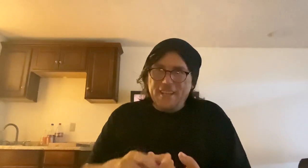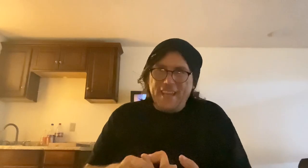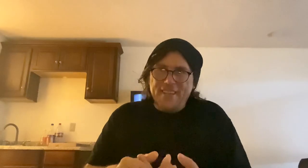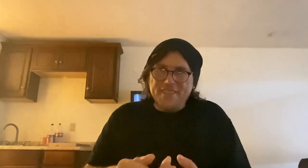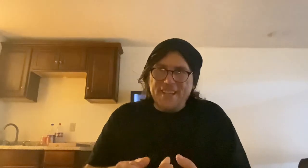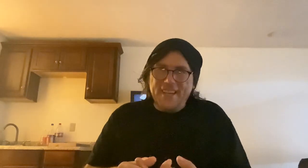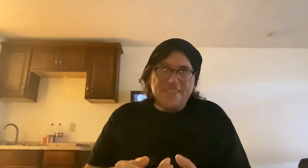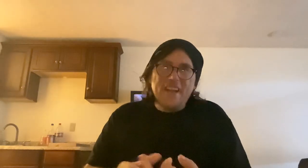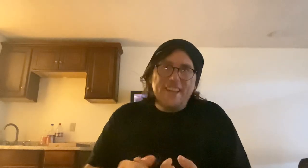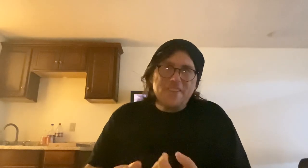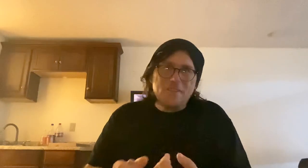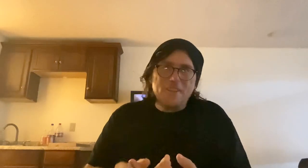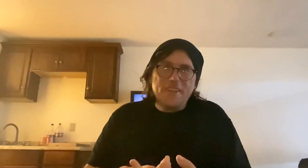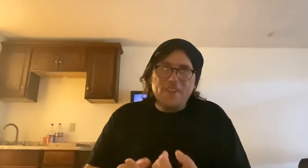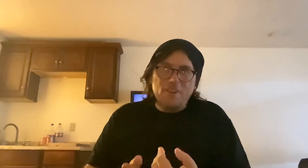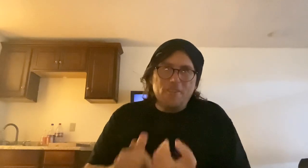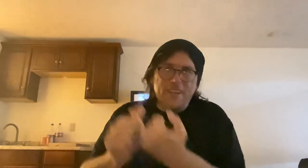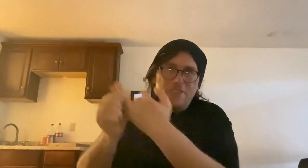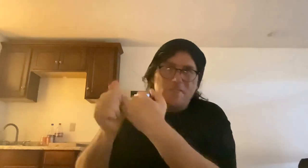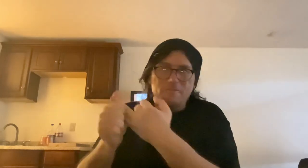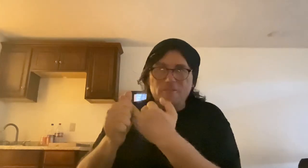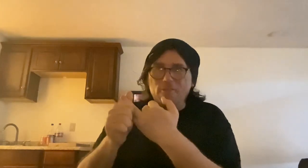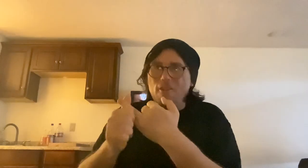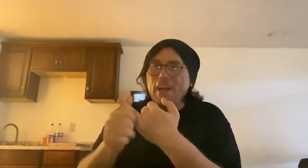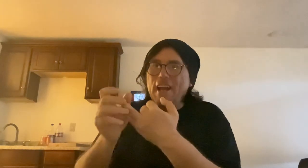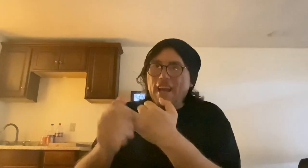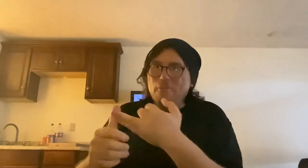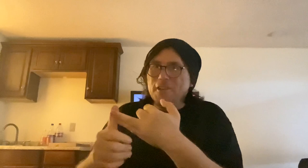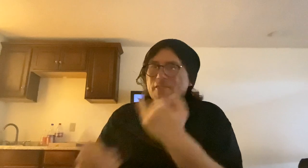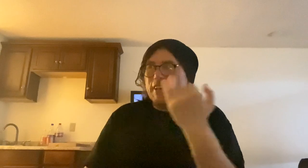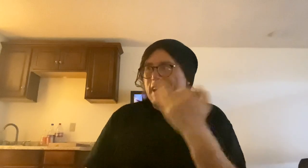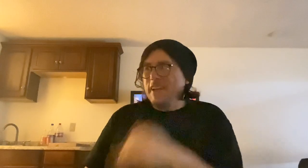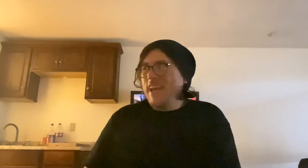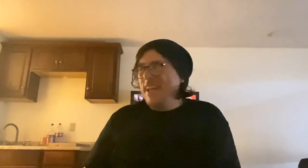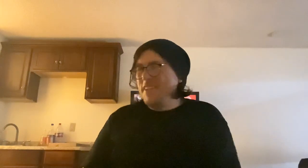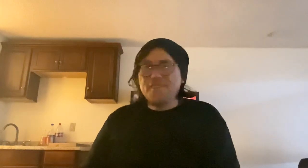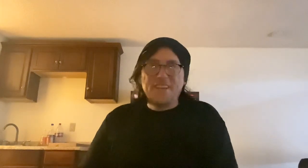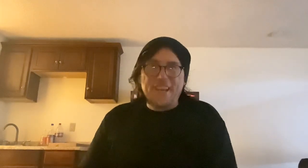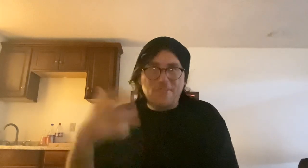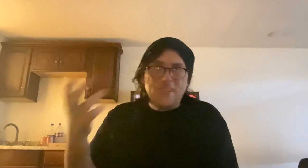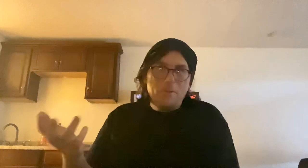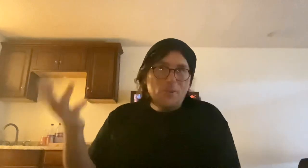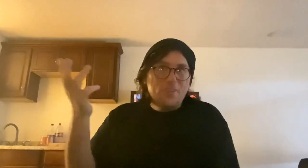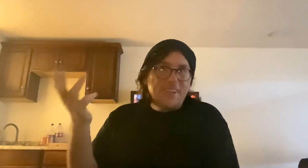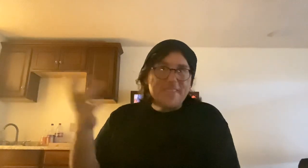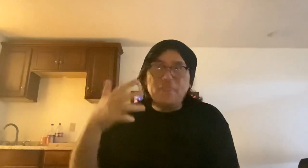is a talent agent, you know, an agent of your own. And you also need is an entertainment lawyer, like I say.